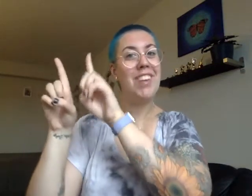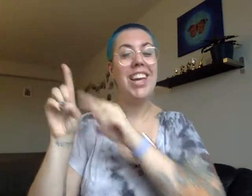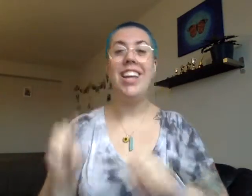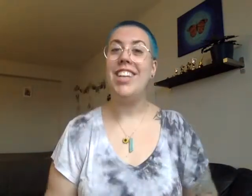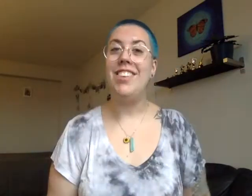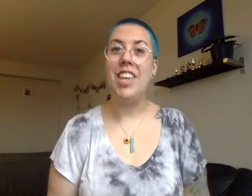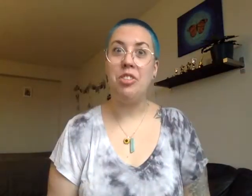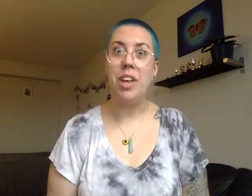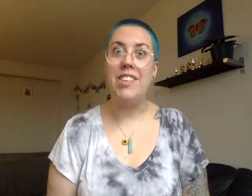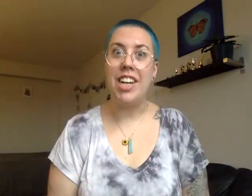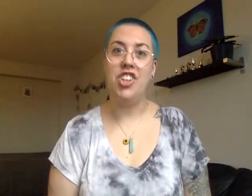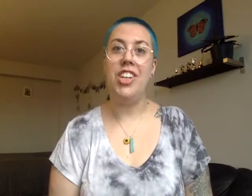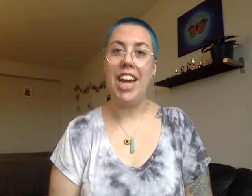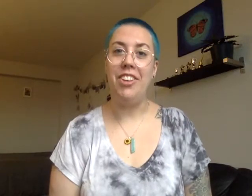Let's sing through that section together.